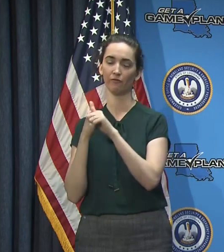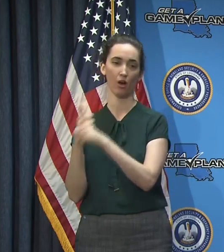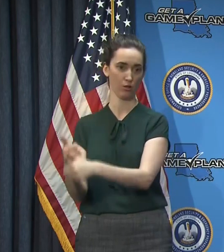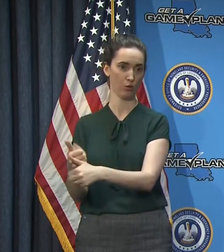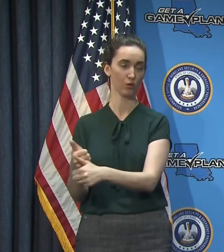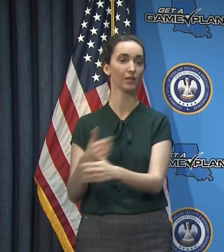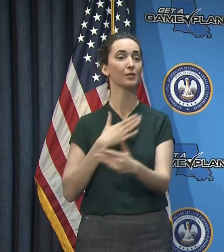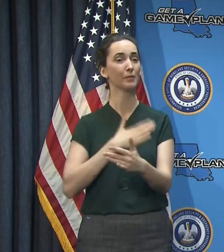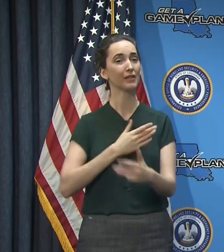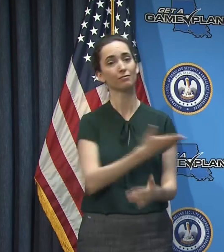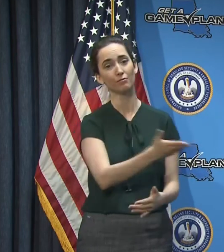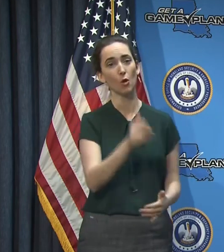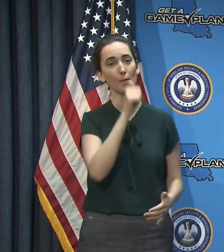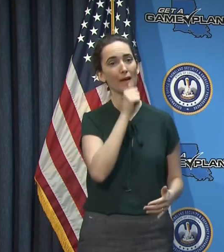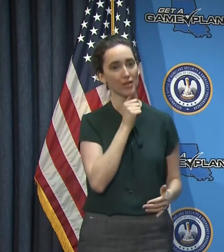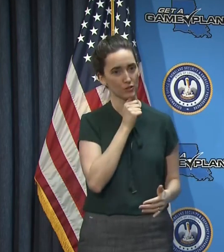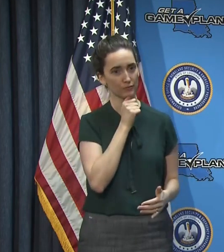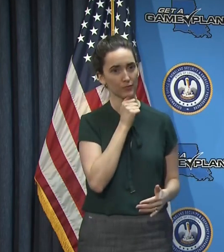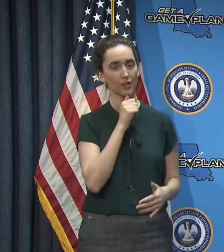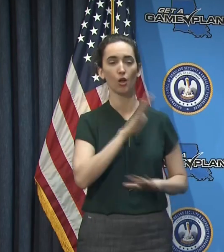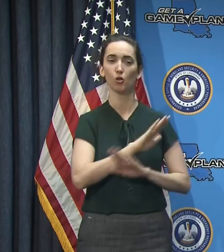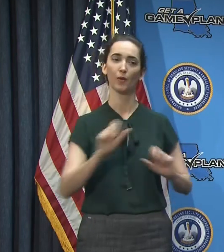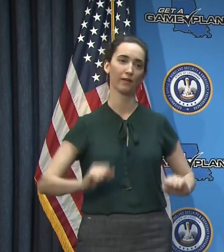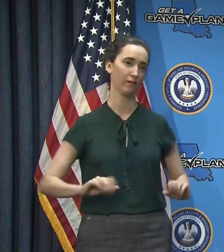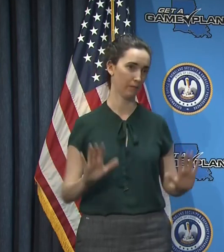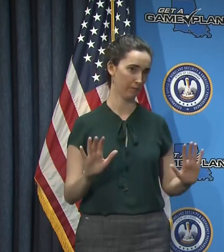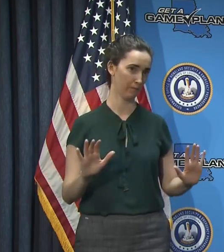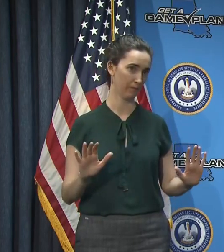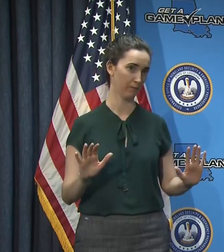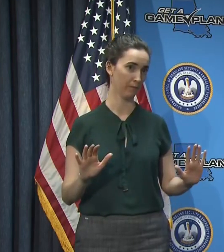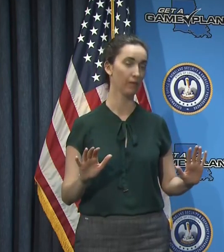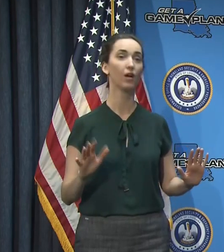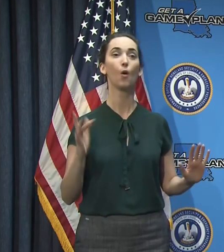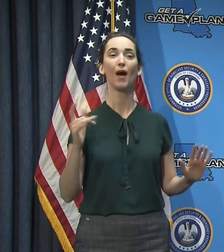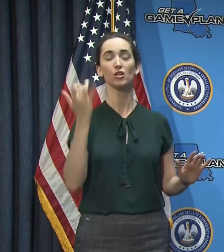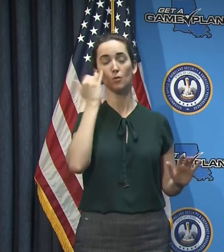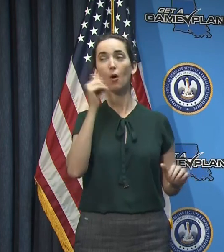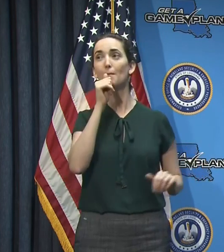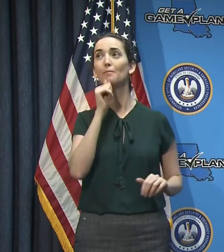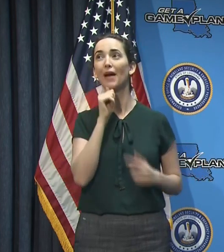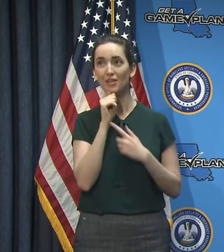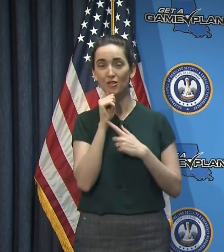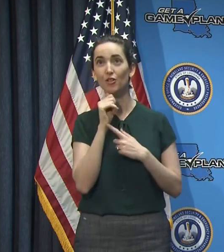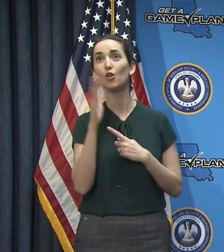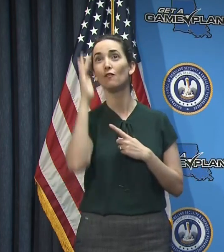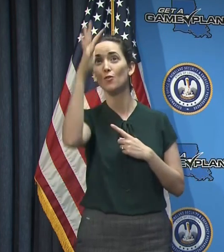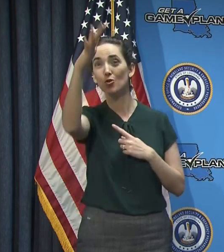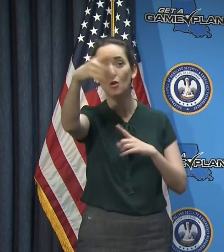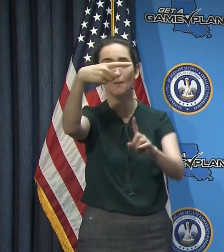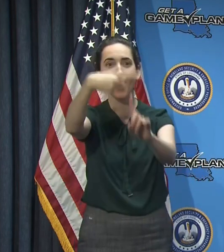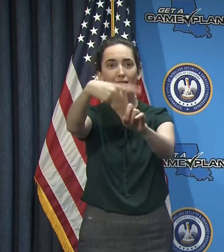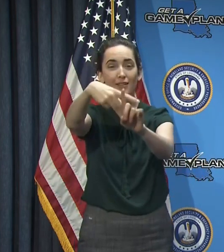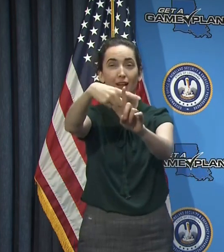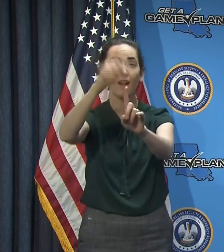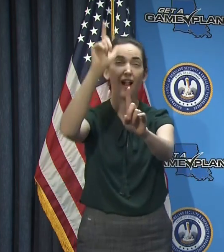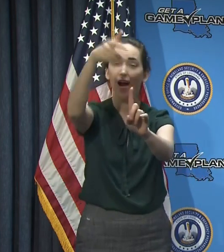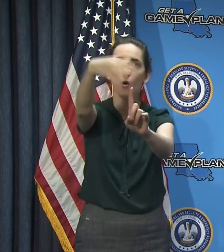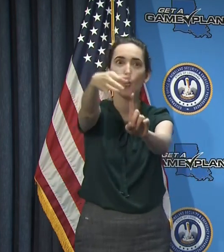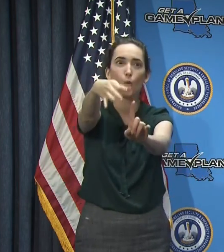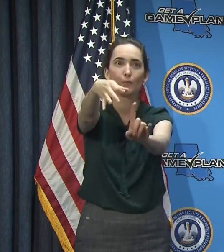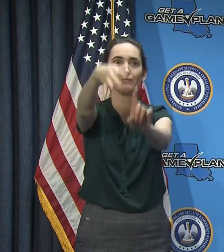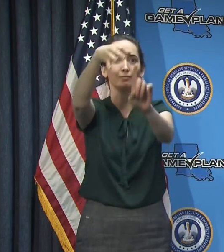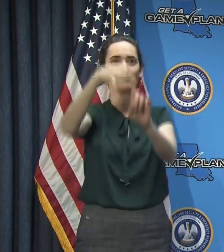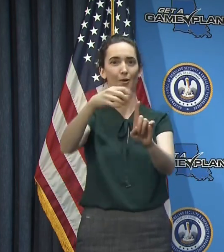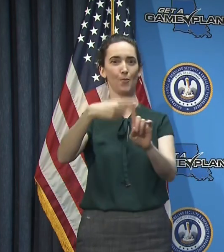be resolute, because if they will do that, then the light comes sooner and the sooner we can start transitioning back